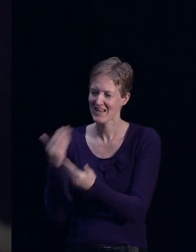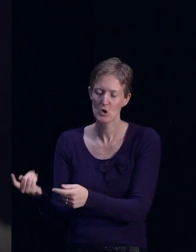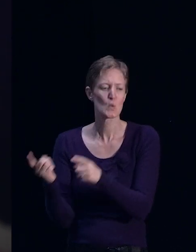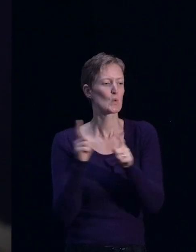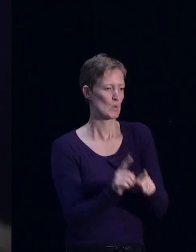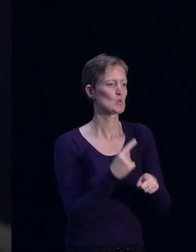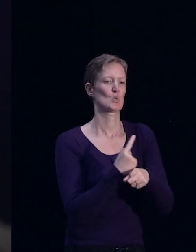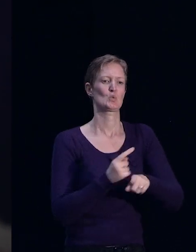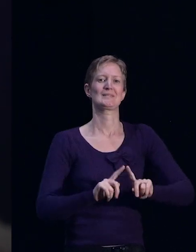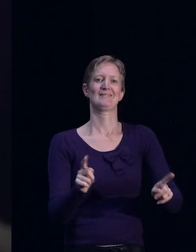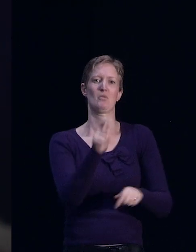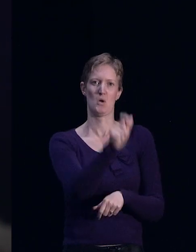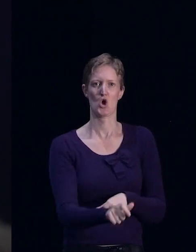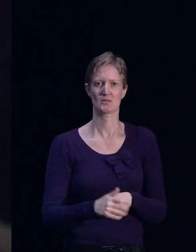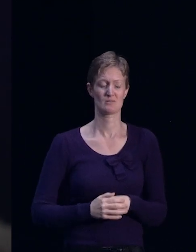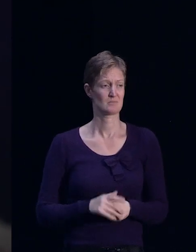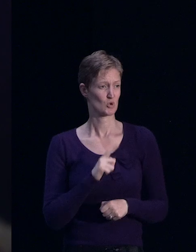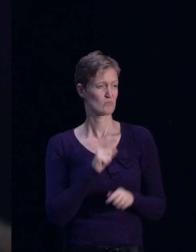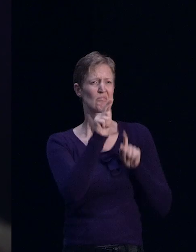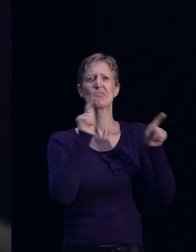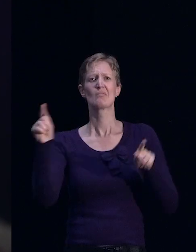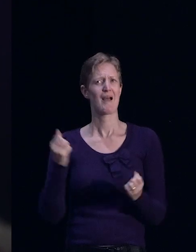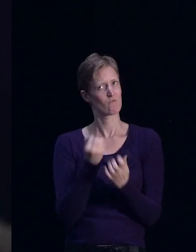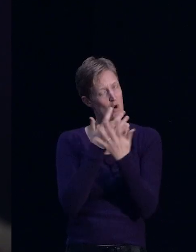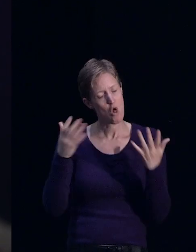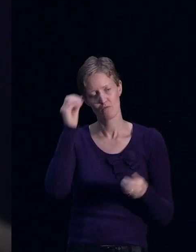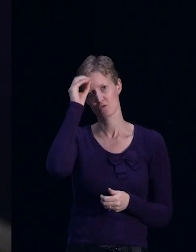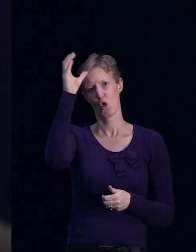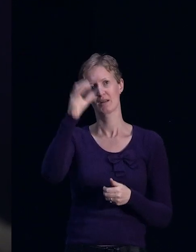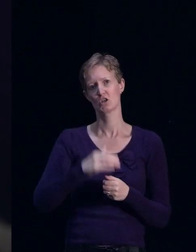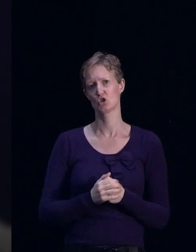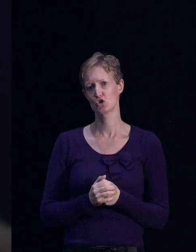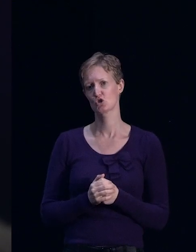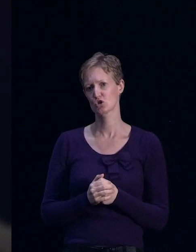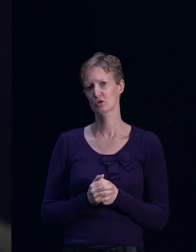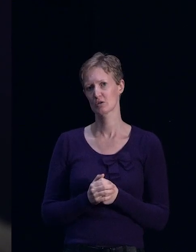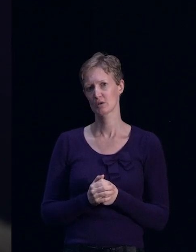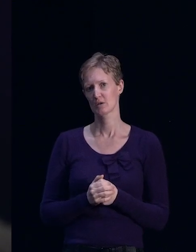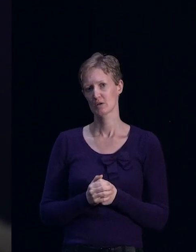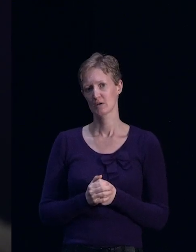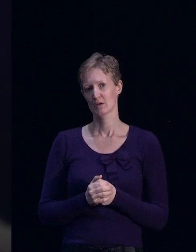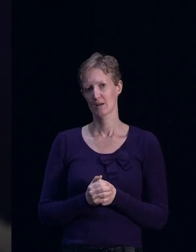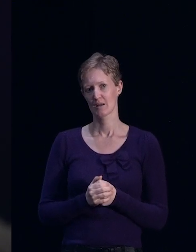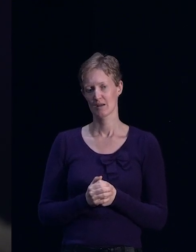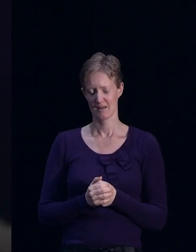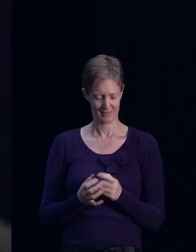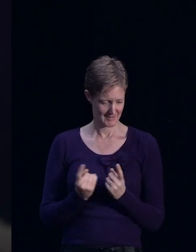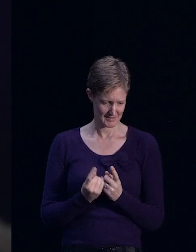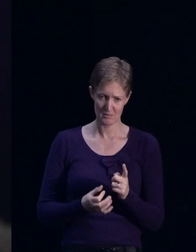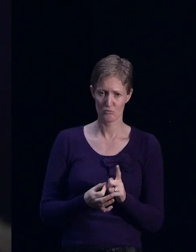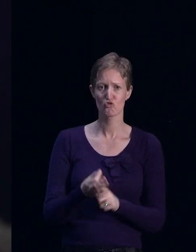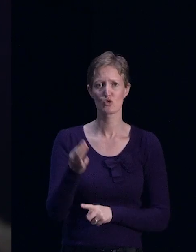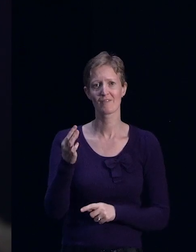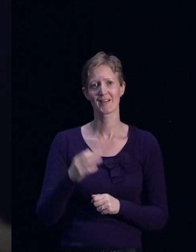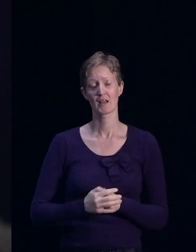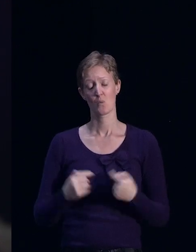to speak to someone else. There is, there is a huge amount of knowledge out there that, um, you know, is, evolving and, and, and progressing. So, um, look, we're